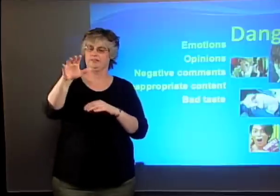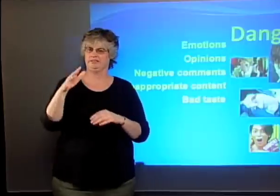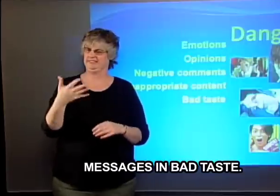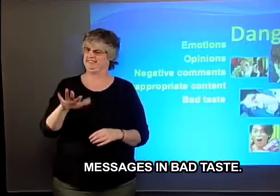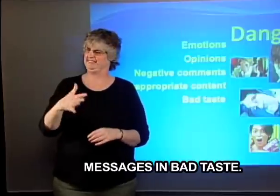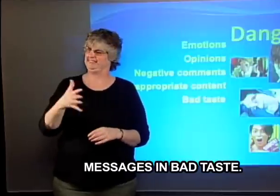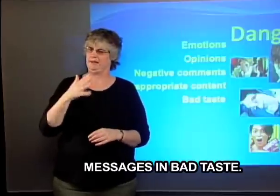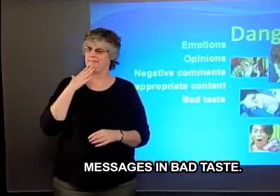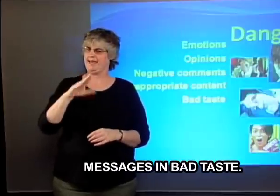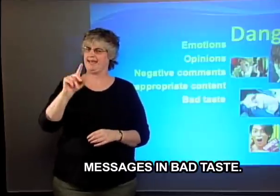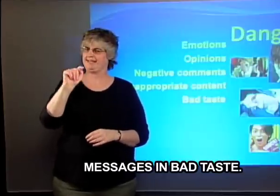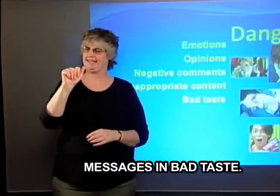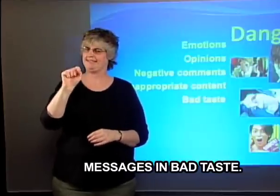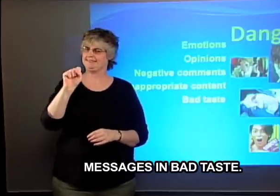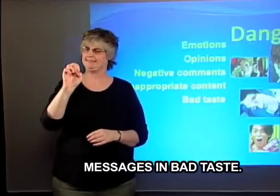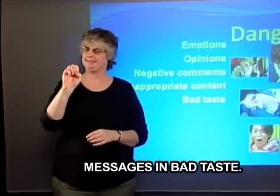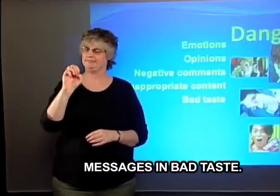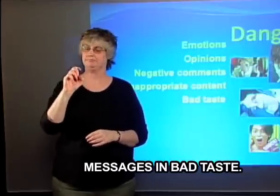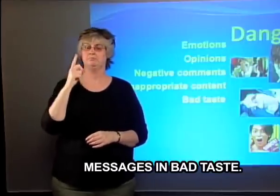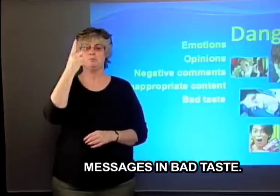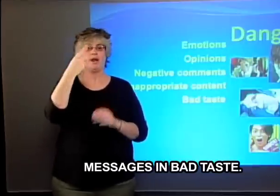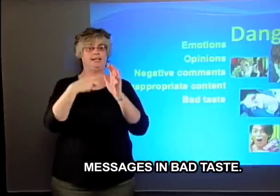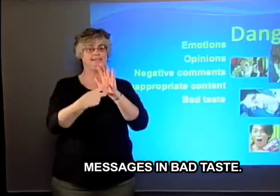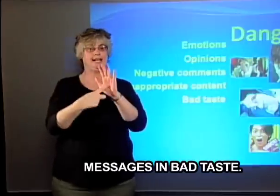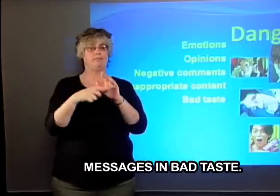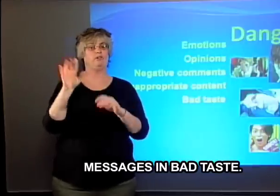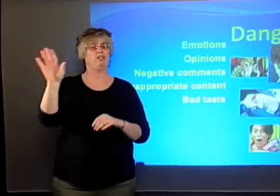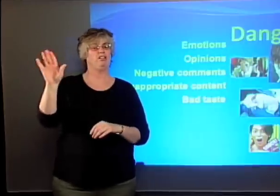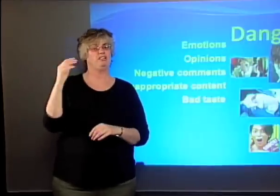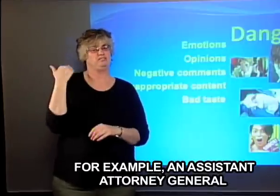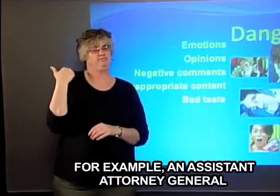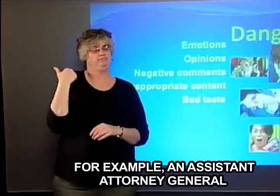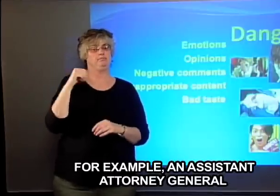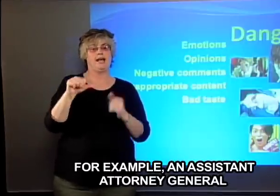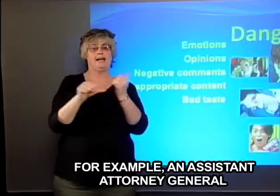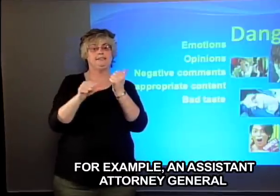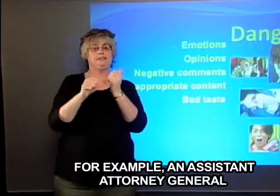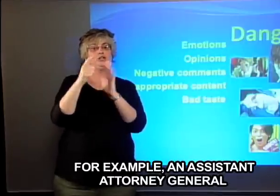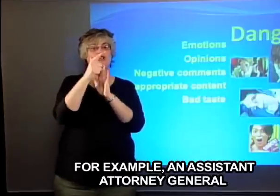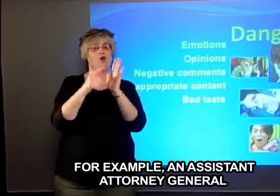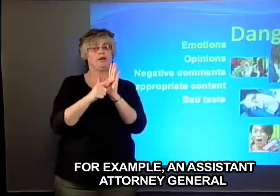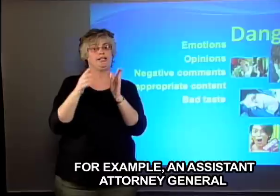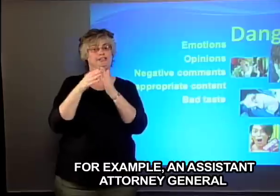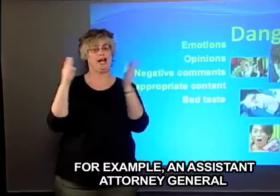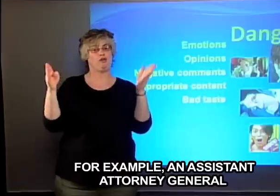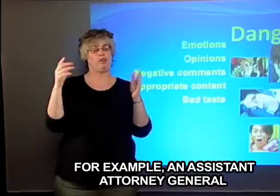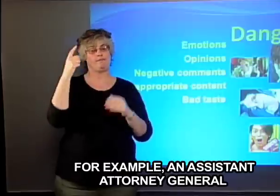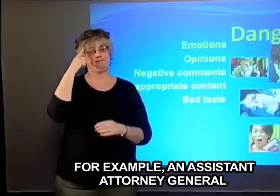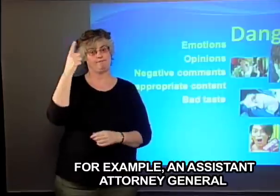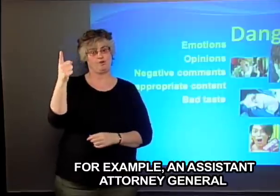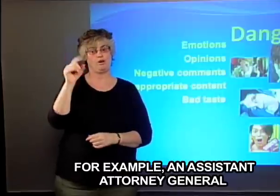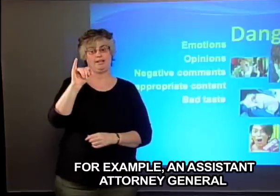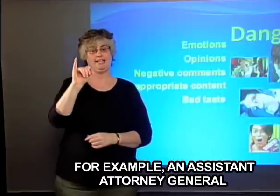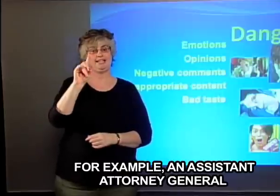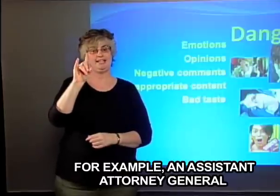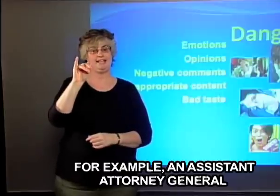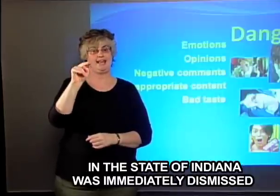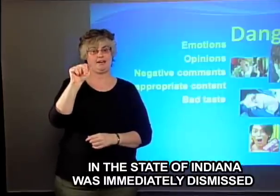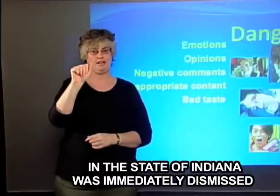Messages in bad taste. For an example, an assistant attorney general in